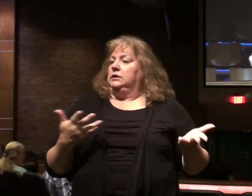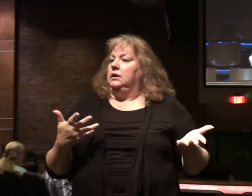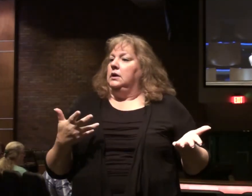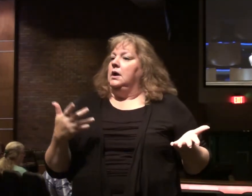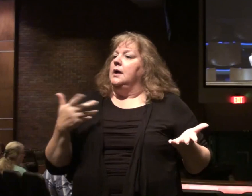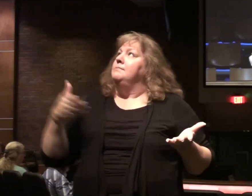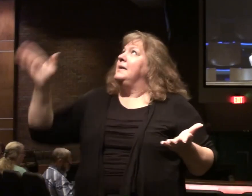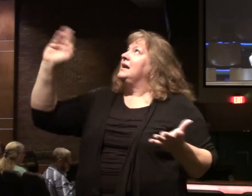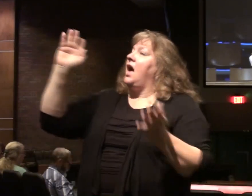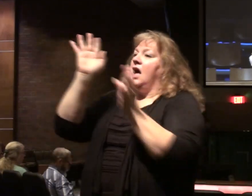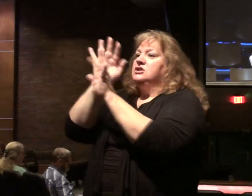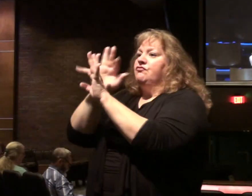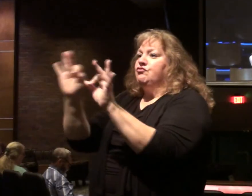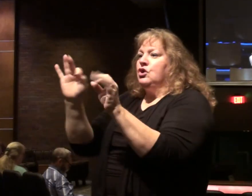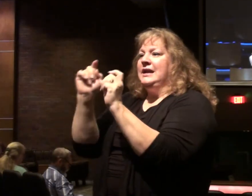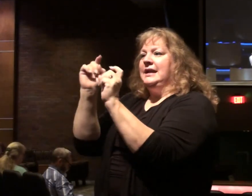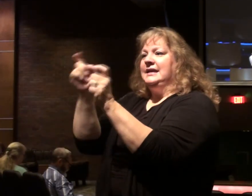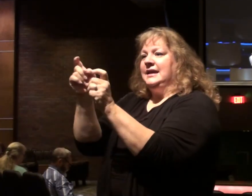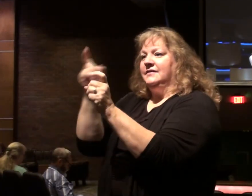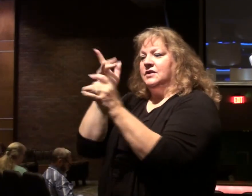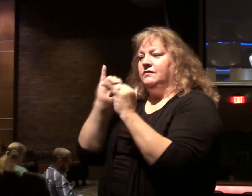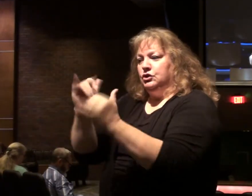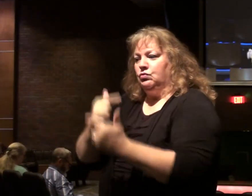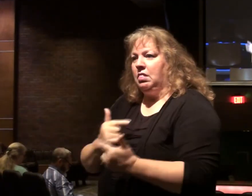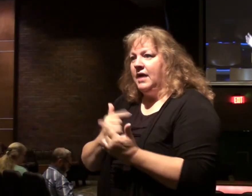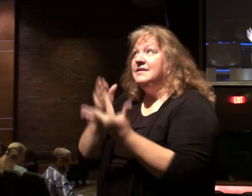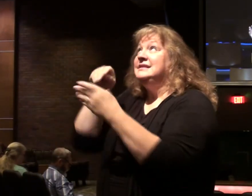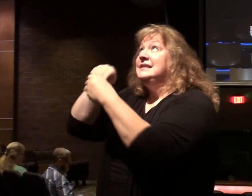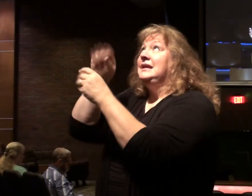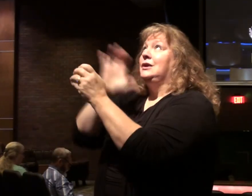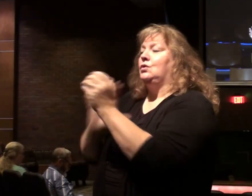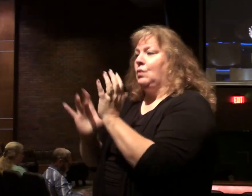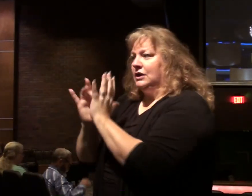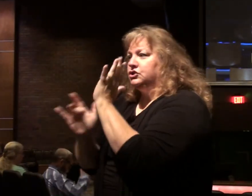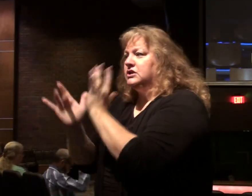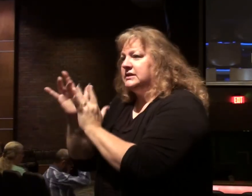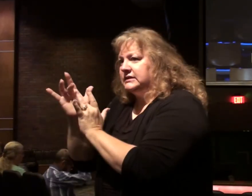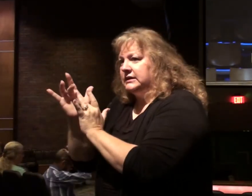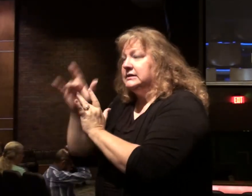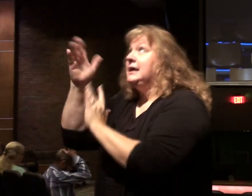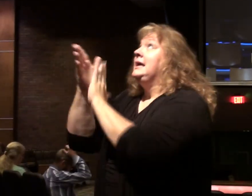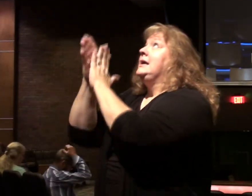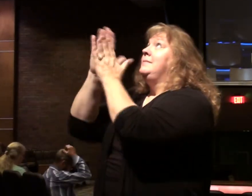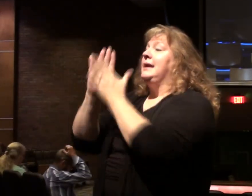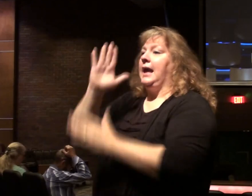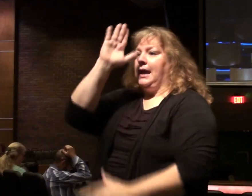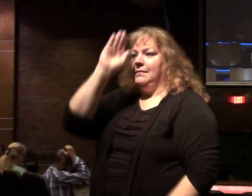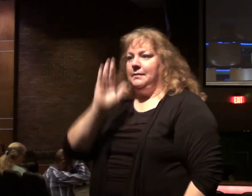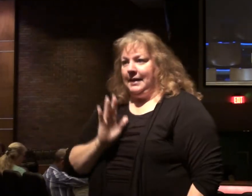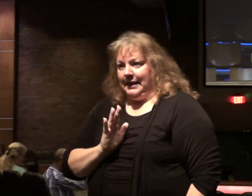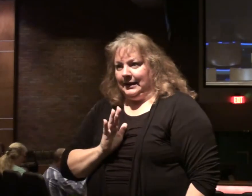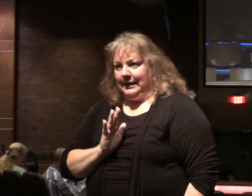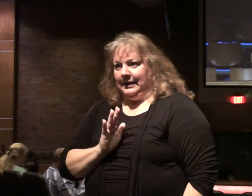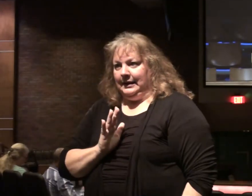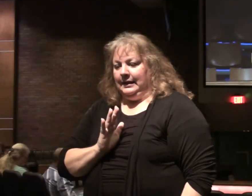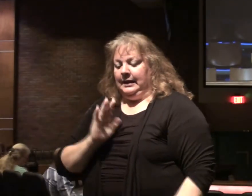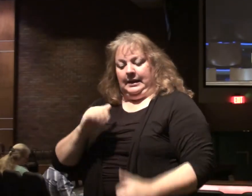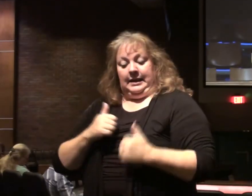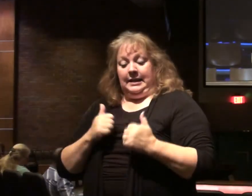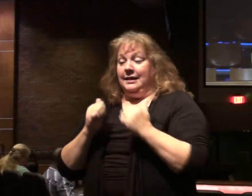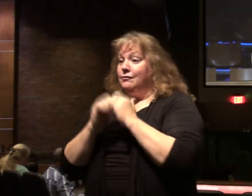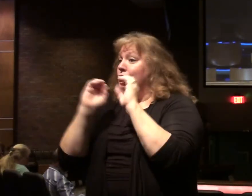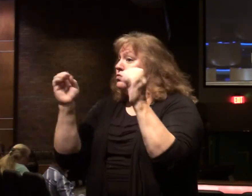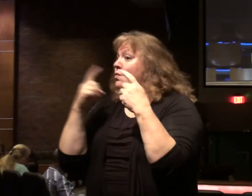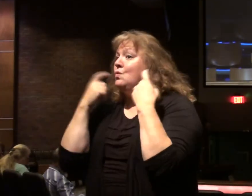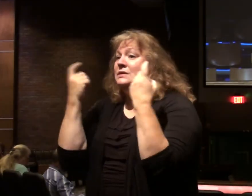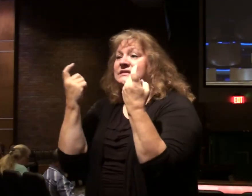free gift of God's eternal life is Christ Jesus. Christ Jesus has become a man. He lived without